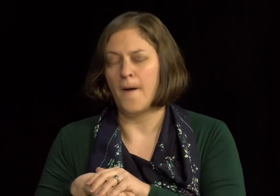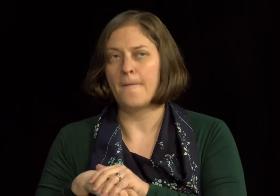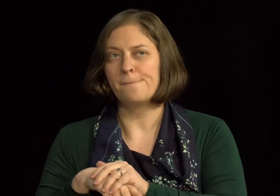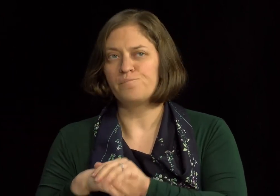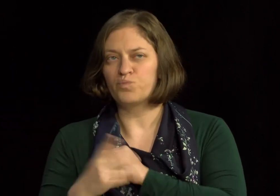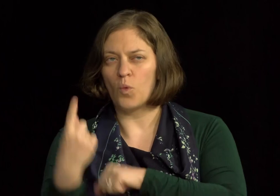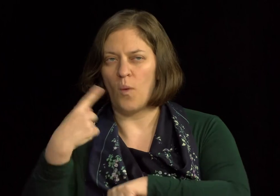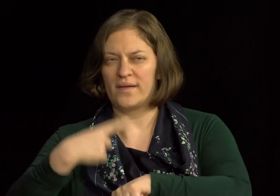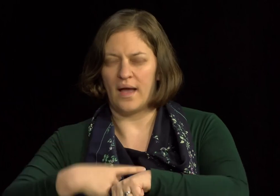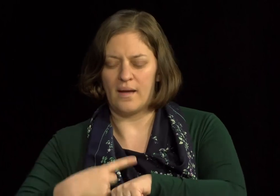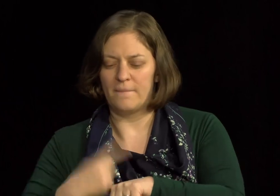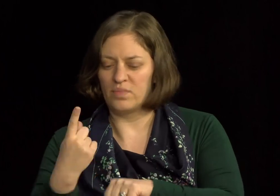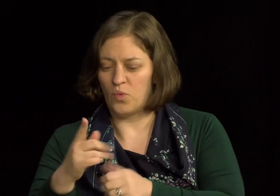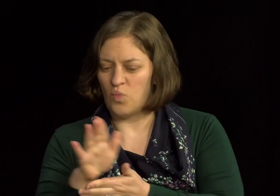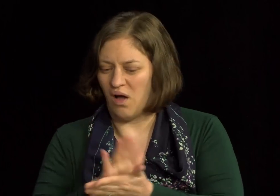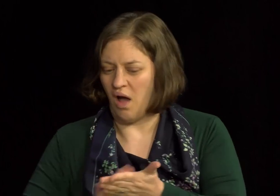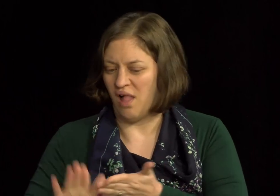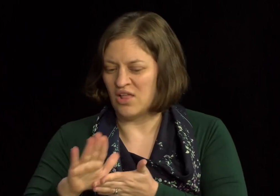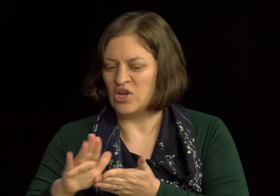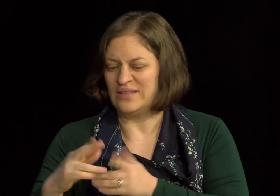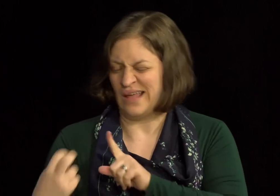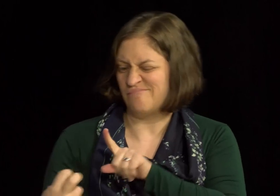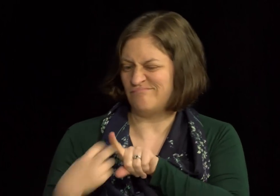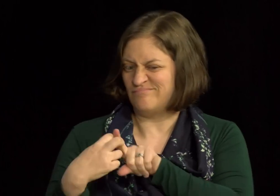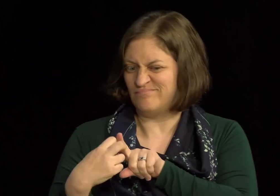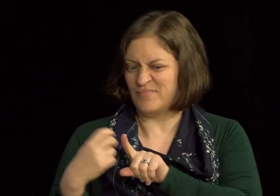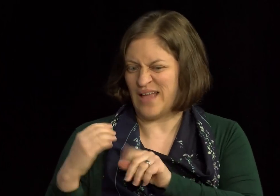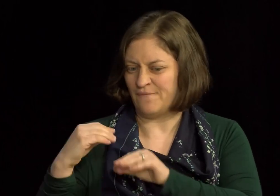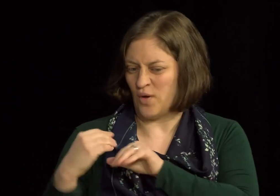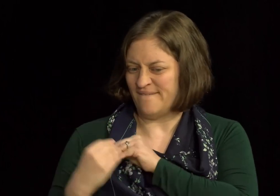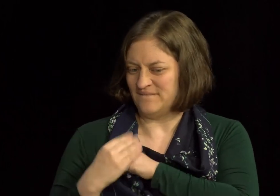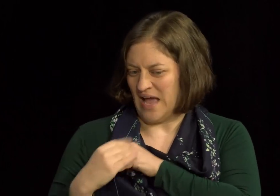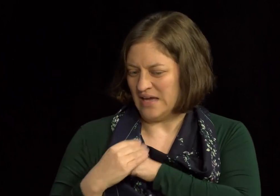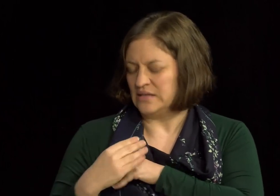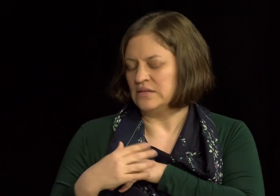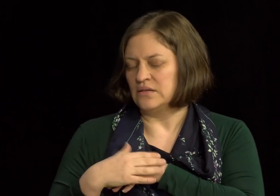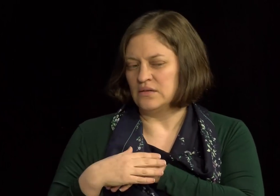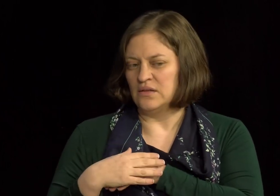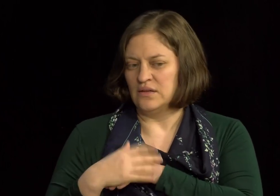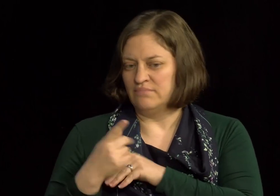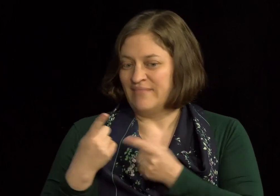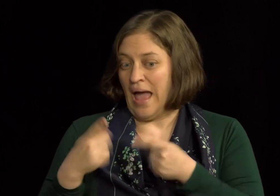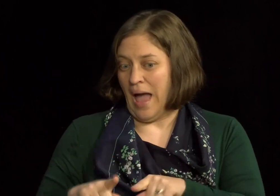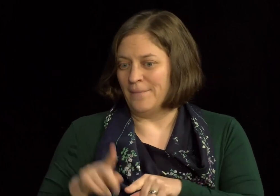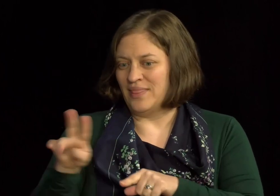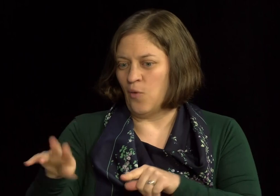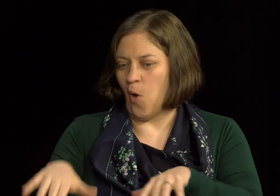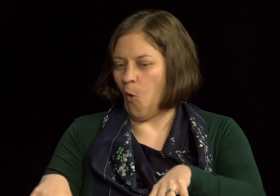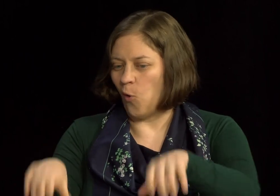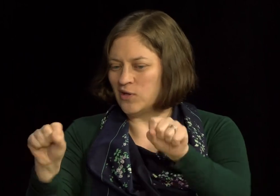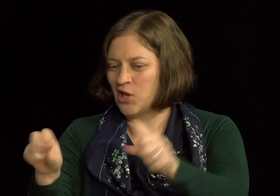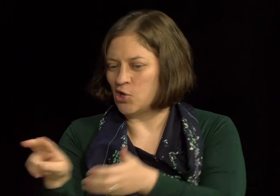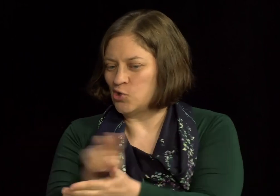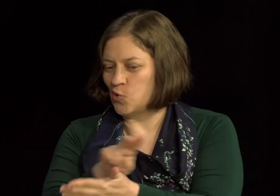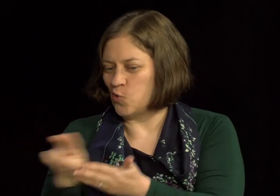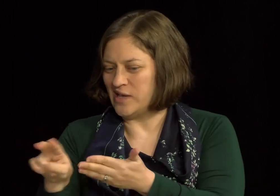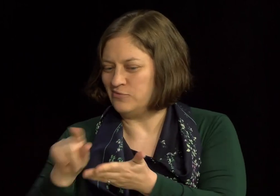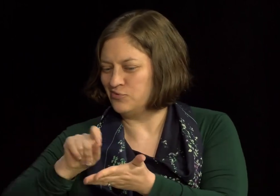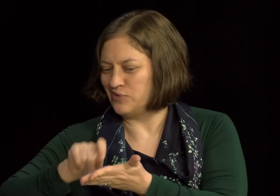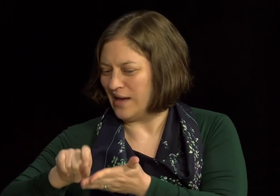But, for example, there's one college that got in touch with me that wanted some consultation. They